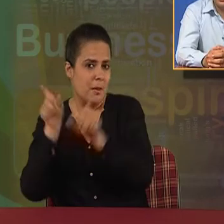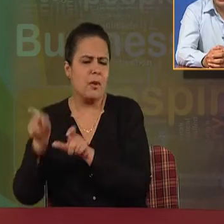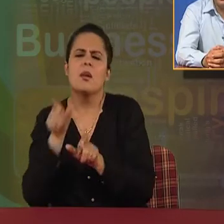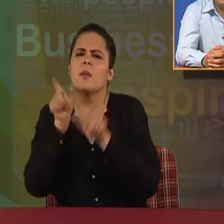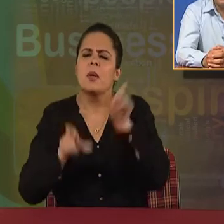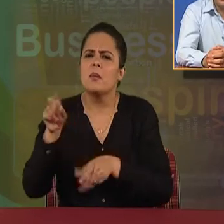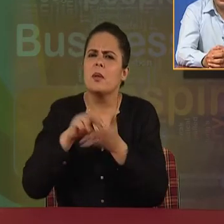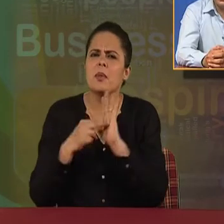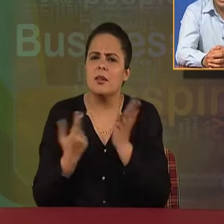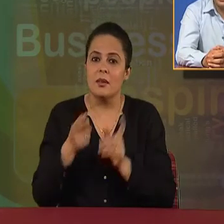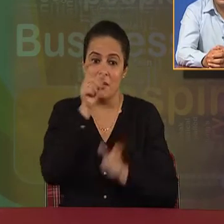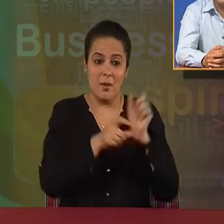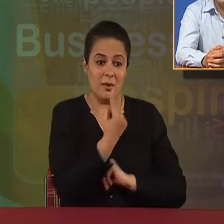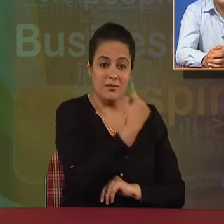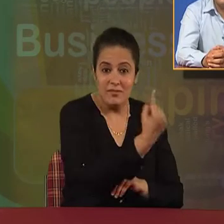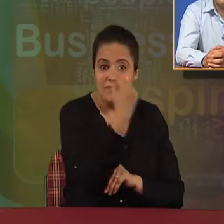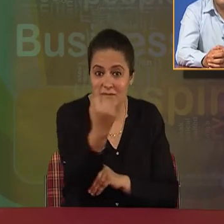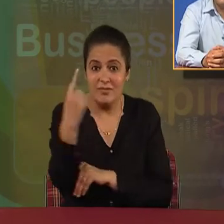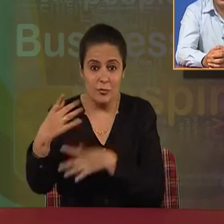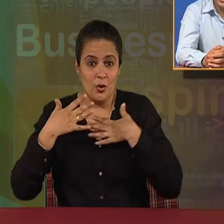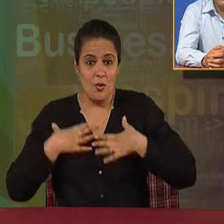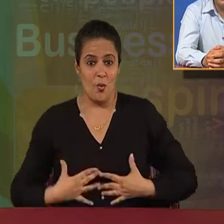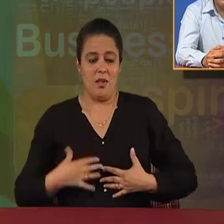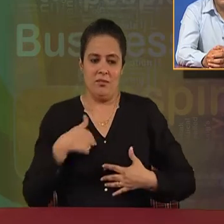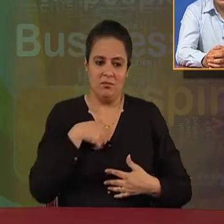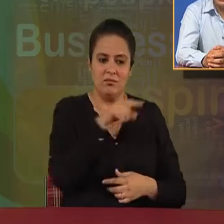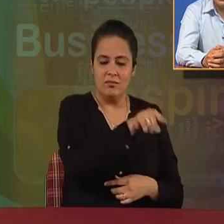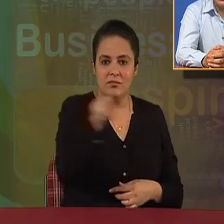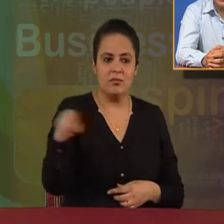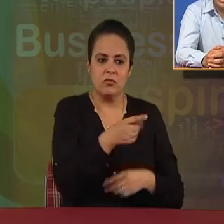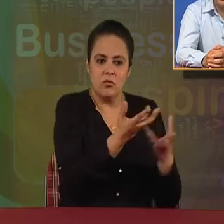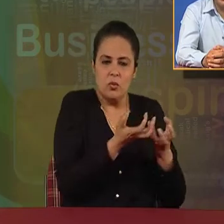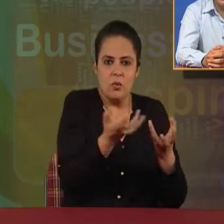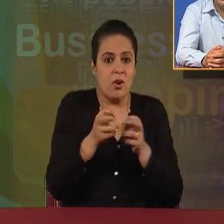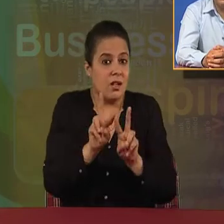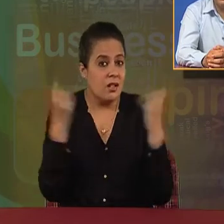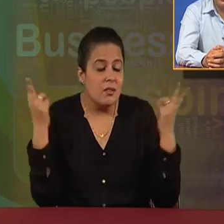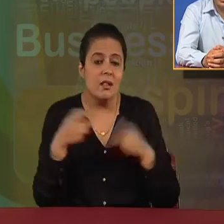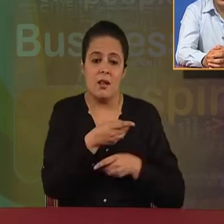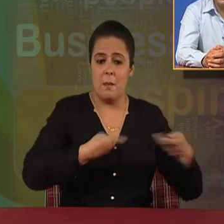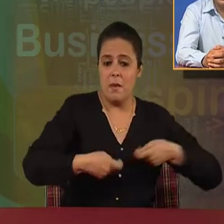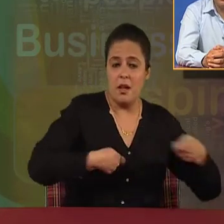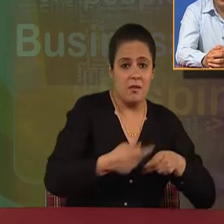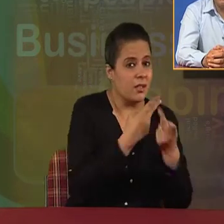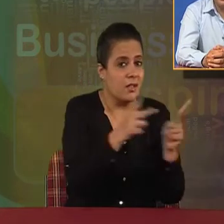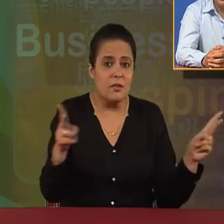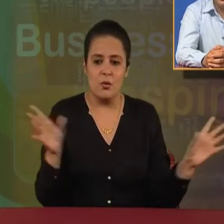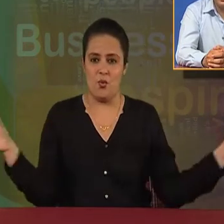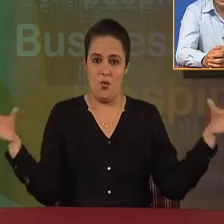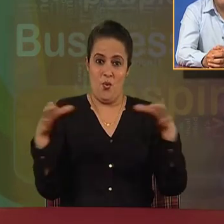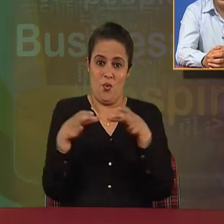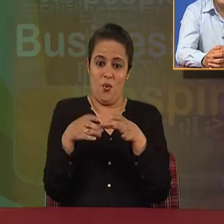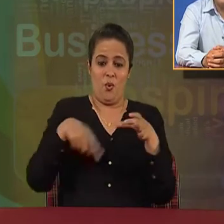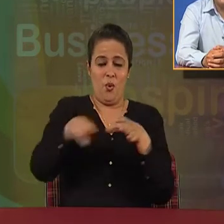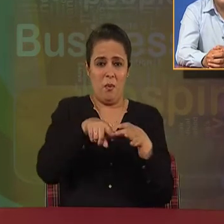dealing with employees as individuals, having diverse needs and behavior, and as a group of people,